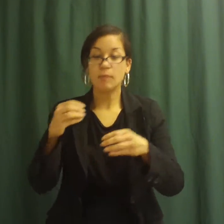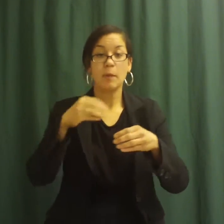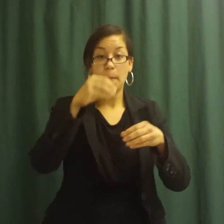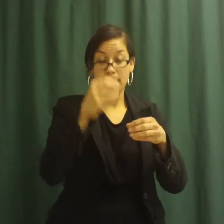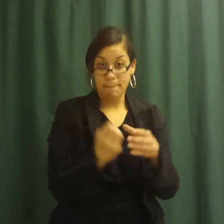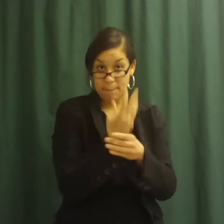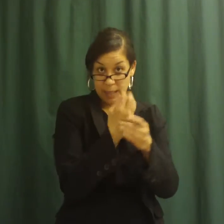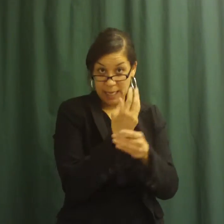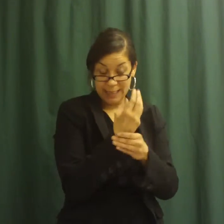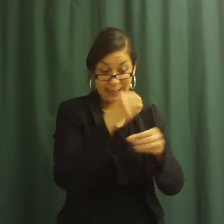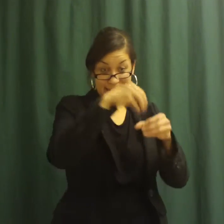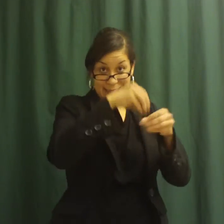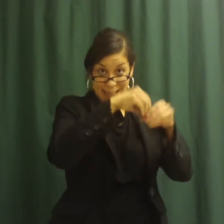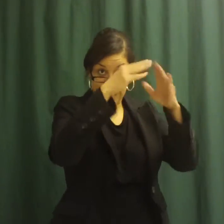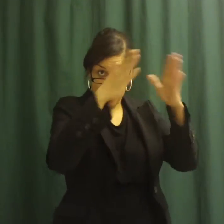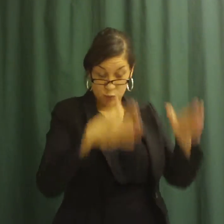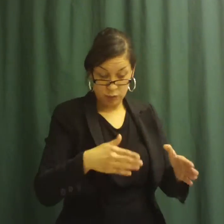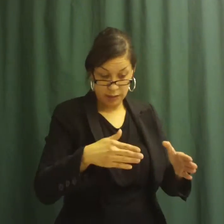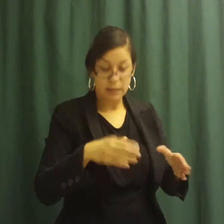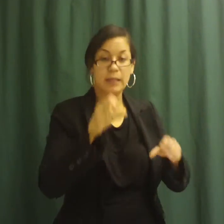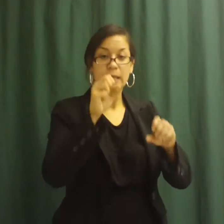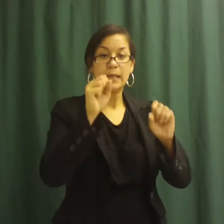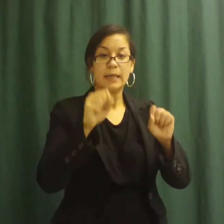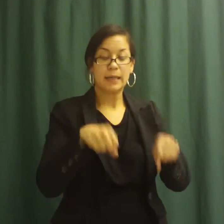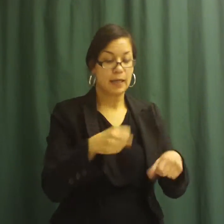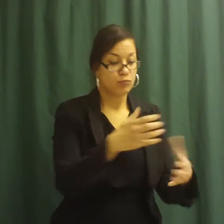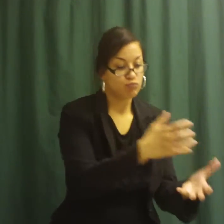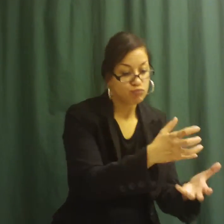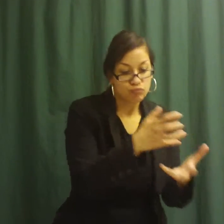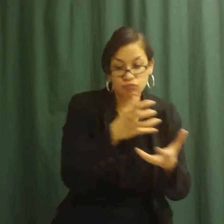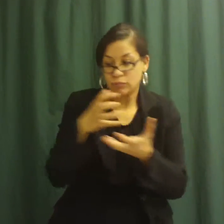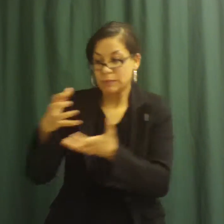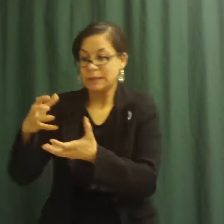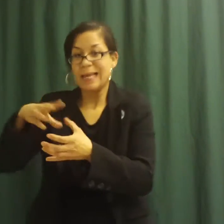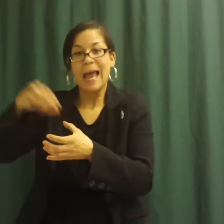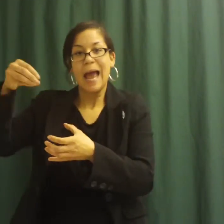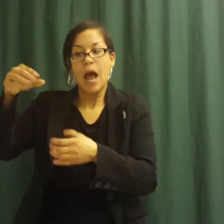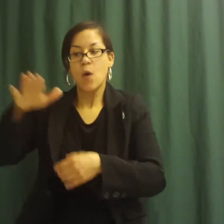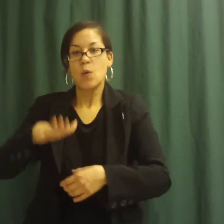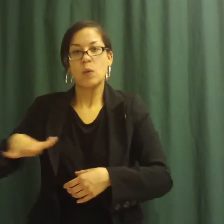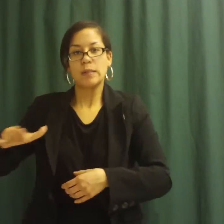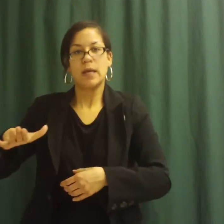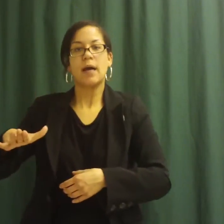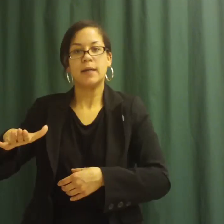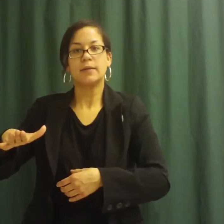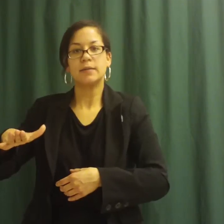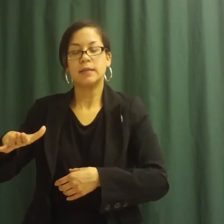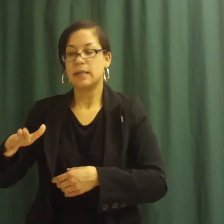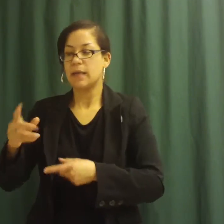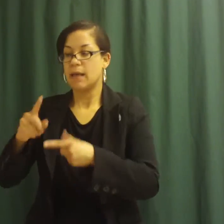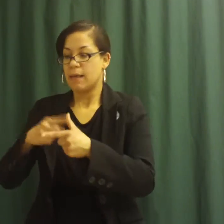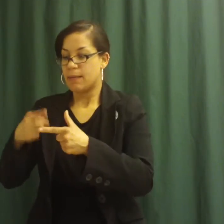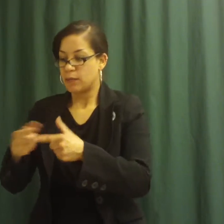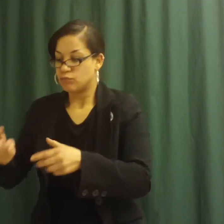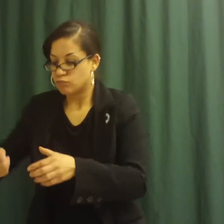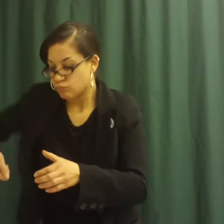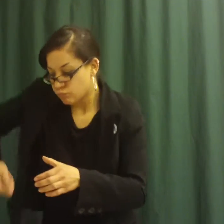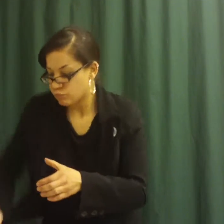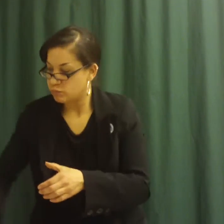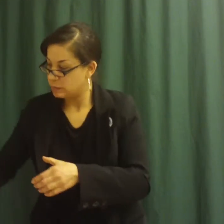When they have grown too big for the trays, dig them up very carefully, keeping the